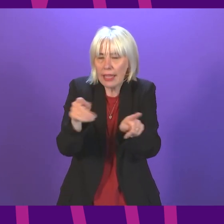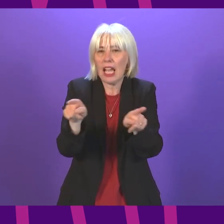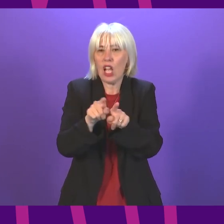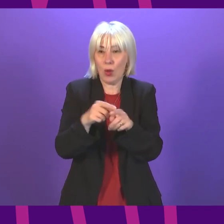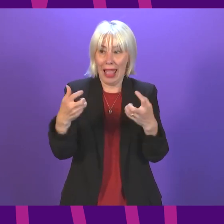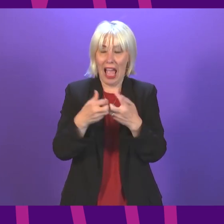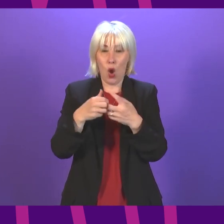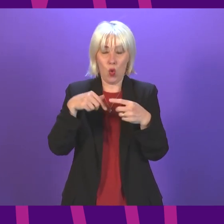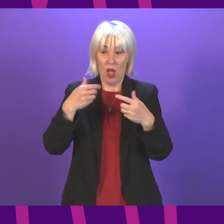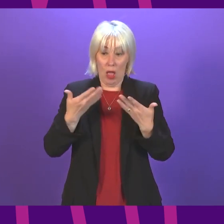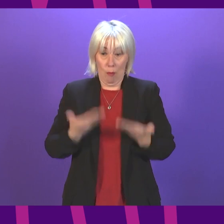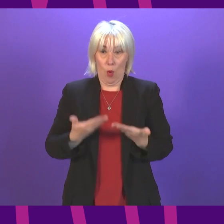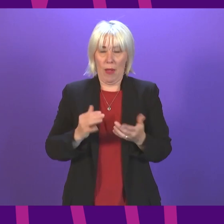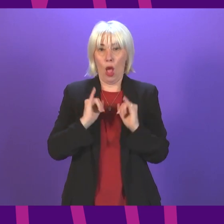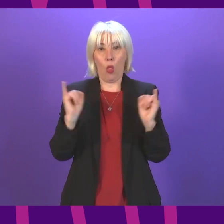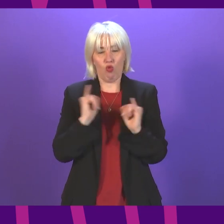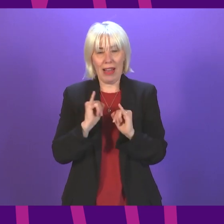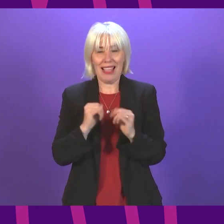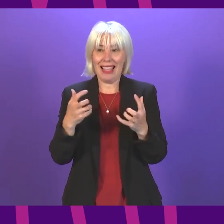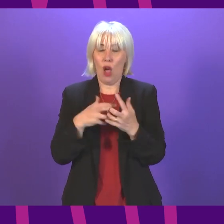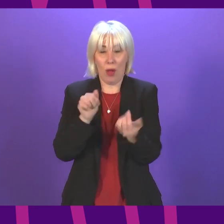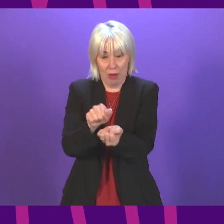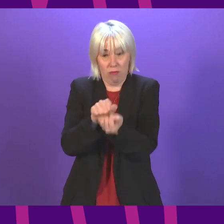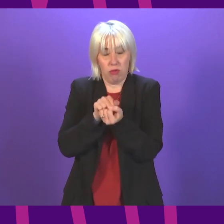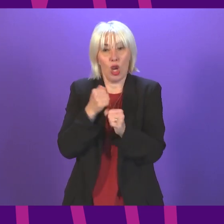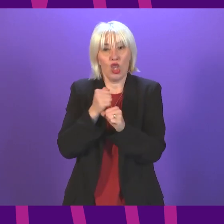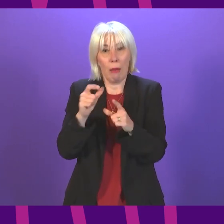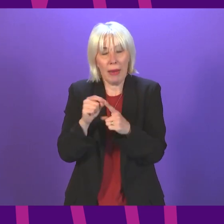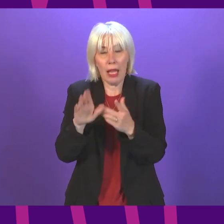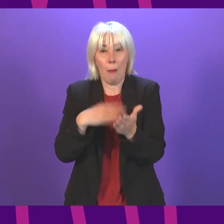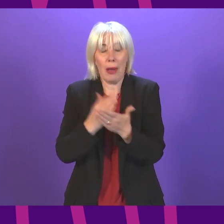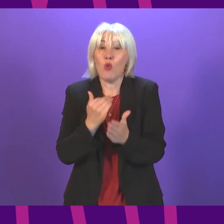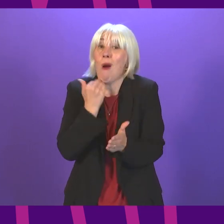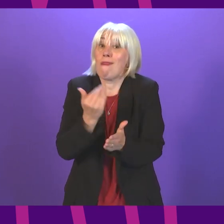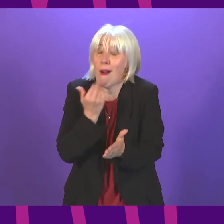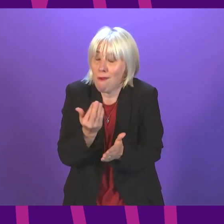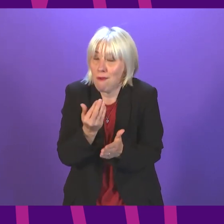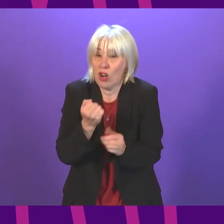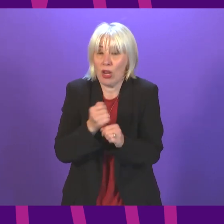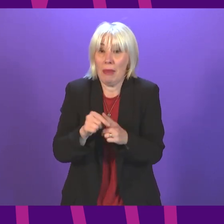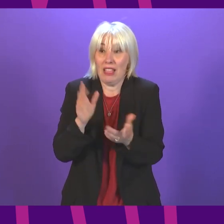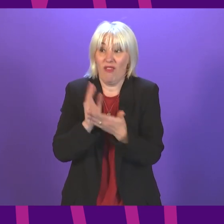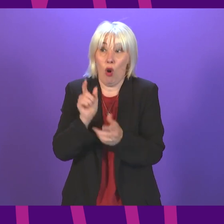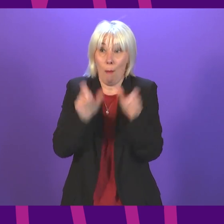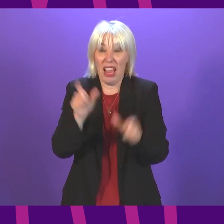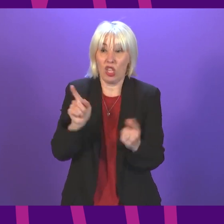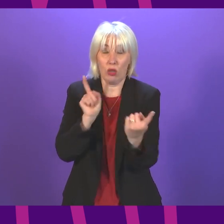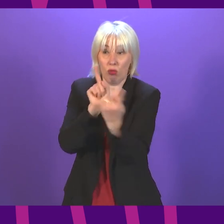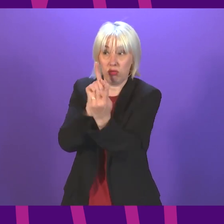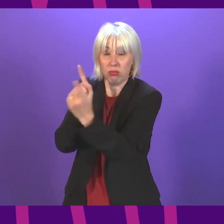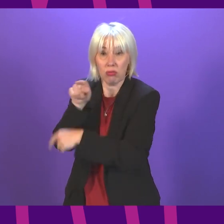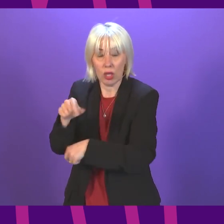what action will be taken in this current crisis to retain GPs and ensure sufficient capacity for people to see their doctor? Cabinet Secretary.